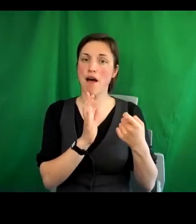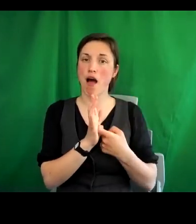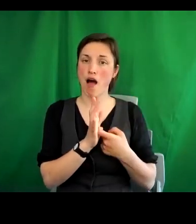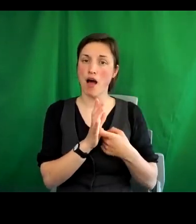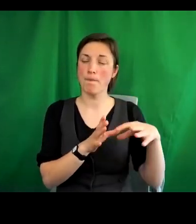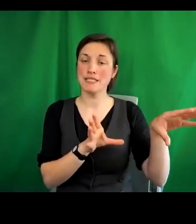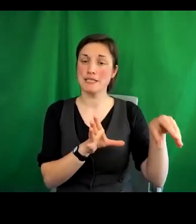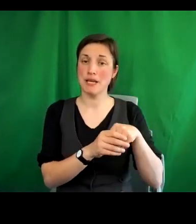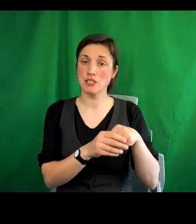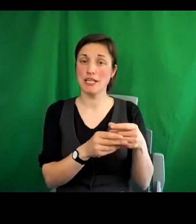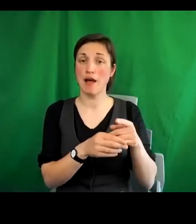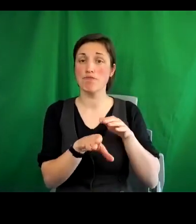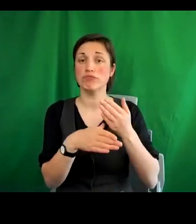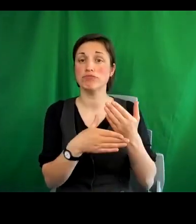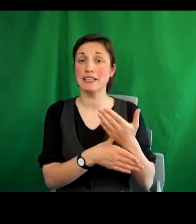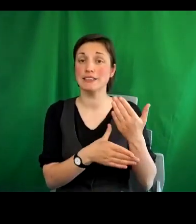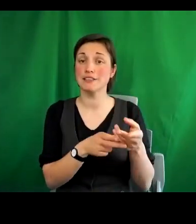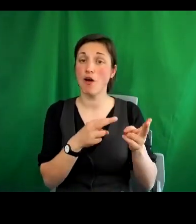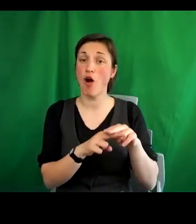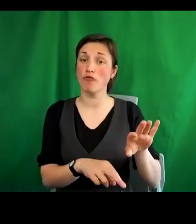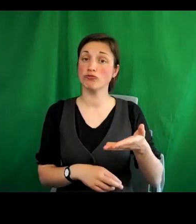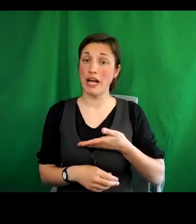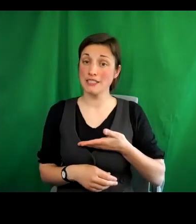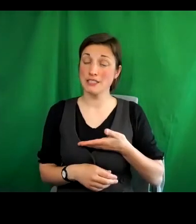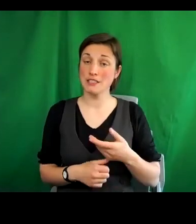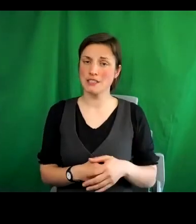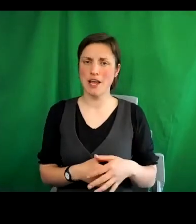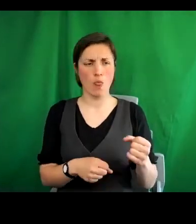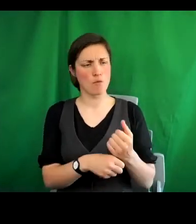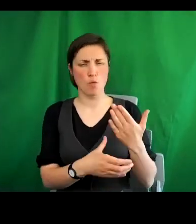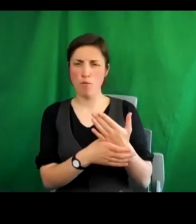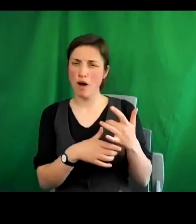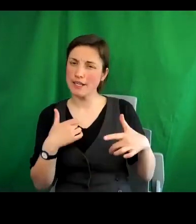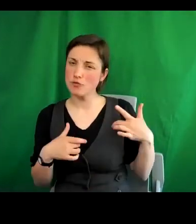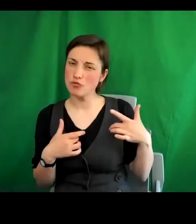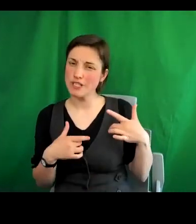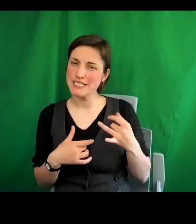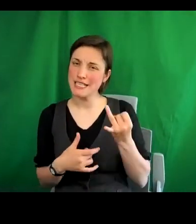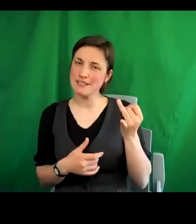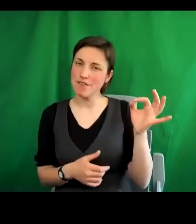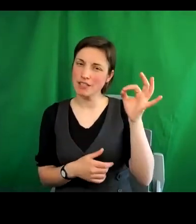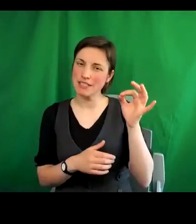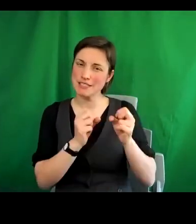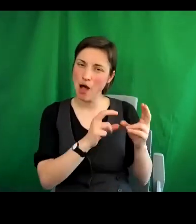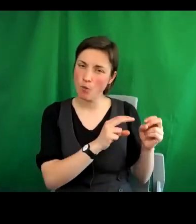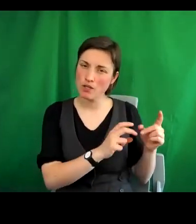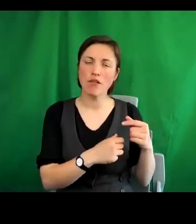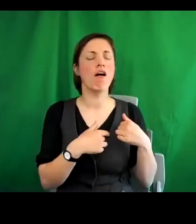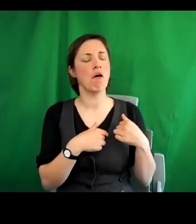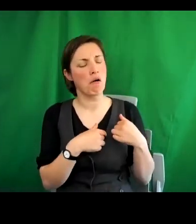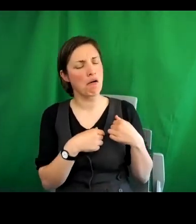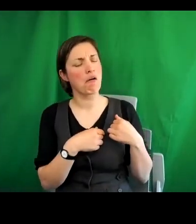practice of rights. And they were doing very interesting work in the Seven Towers. And I got to know them and a great deal of respect for them.